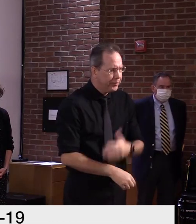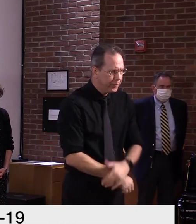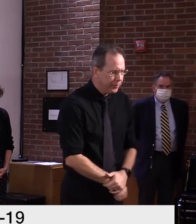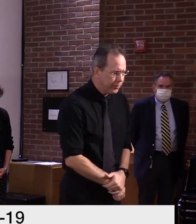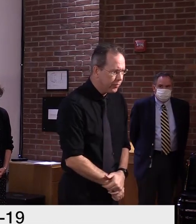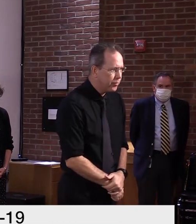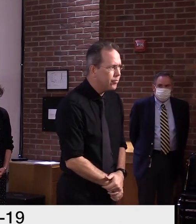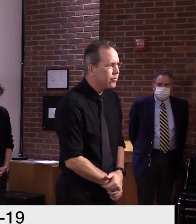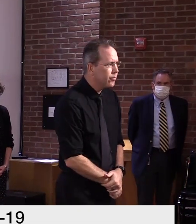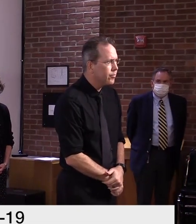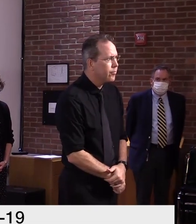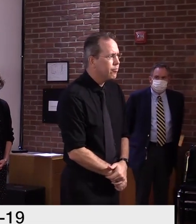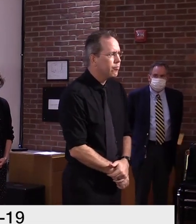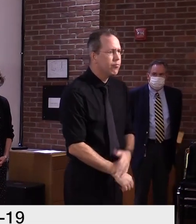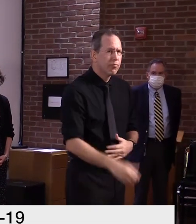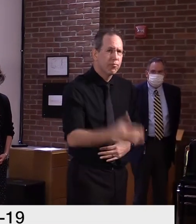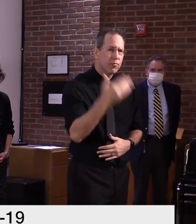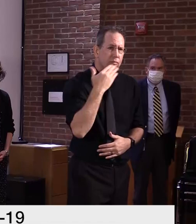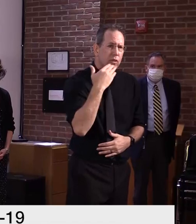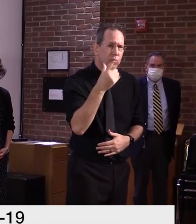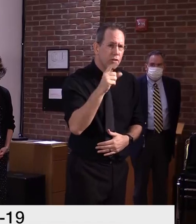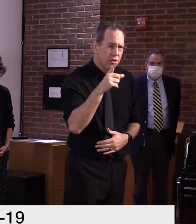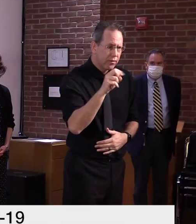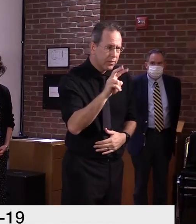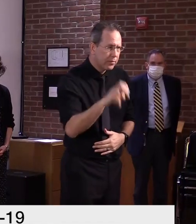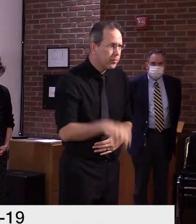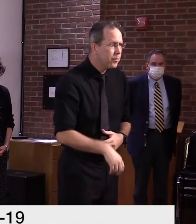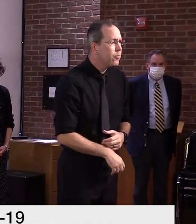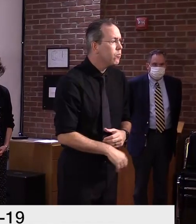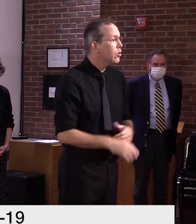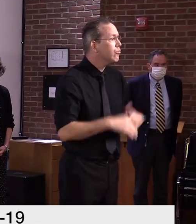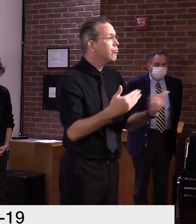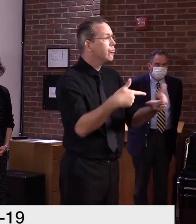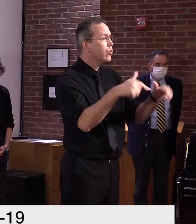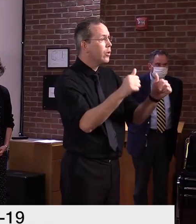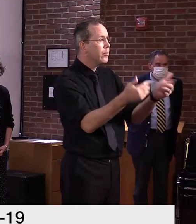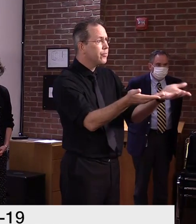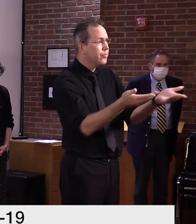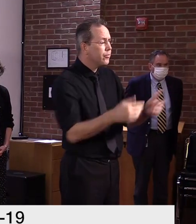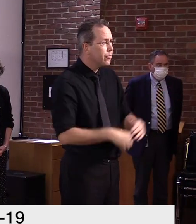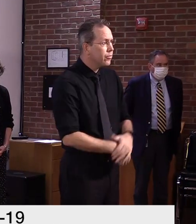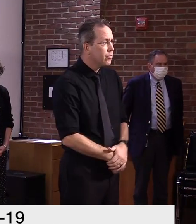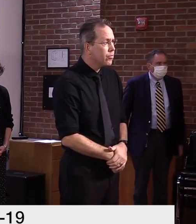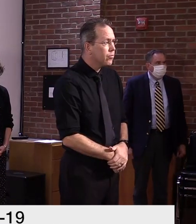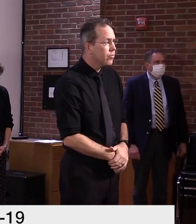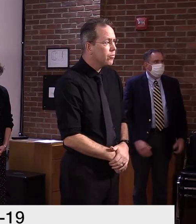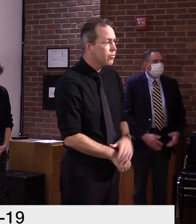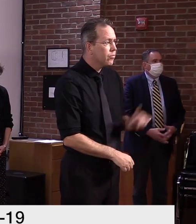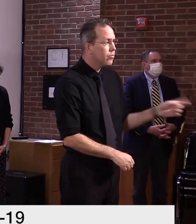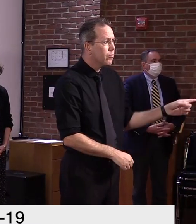Thank you, Dr. Levine. With that, we'll open it up for questions. We'll start with Calvin.